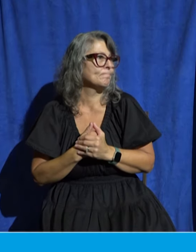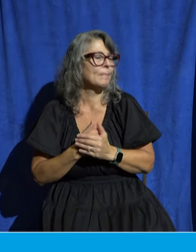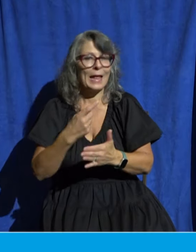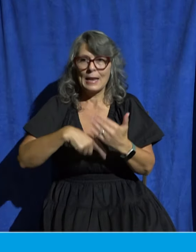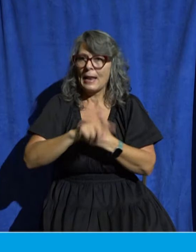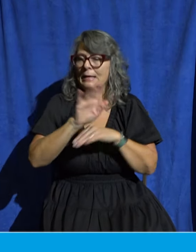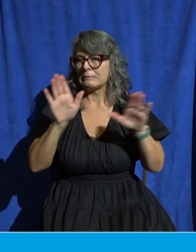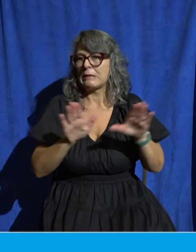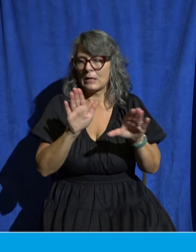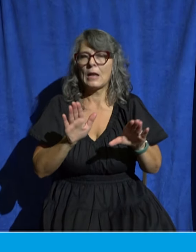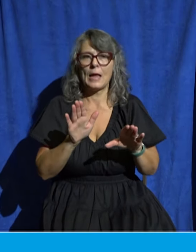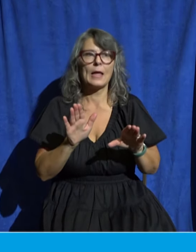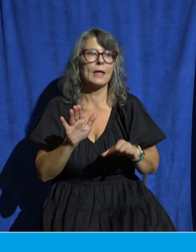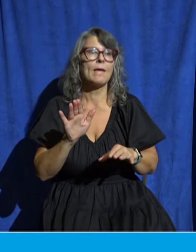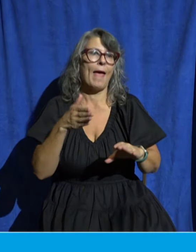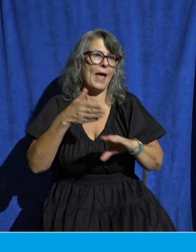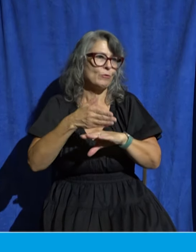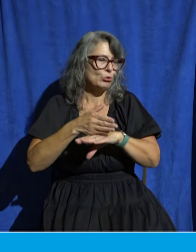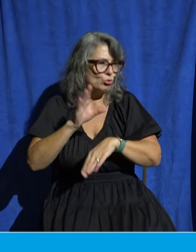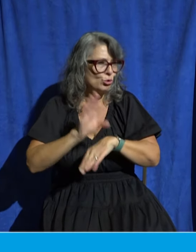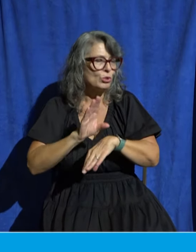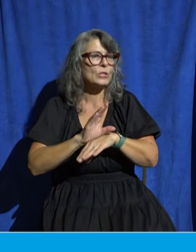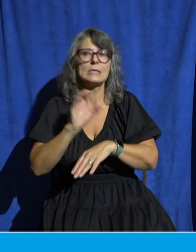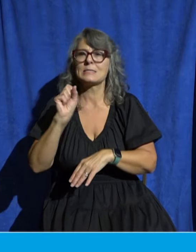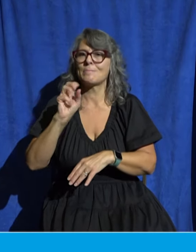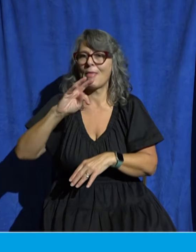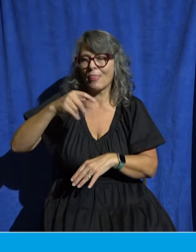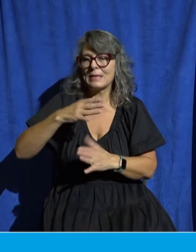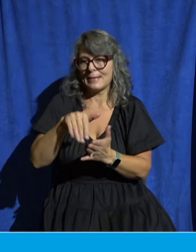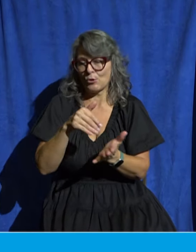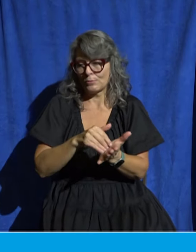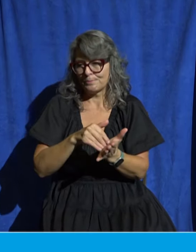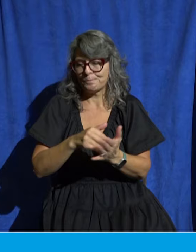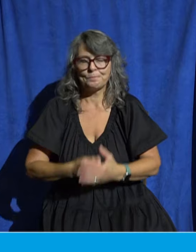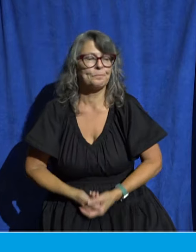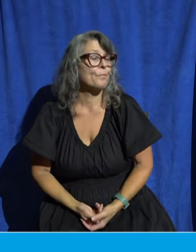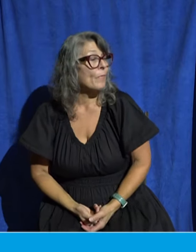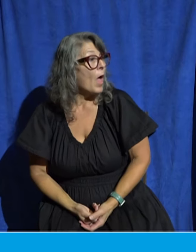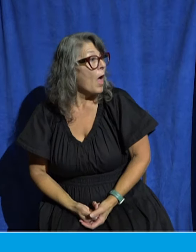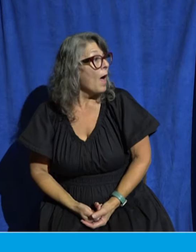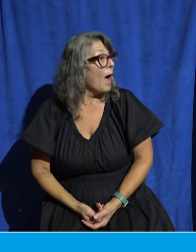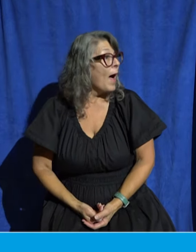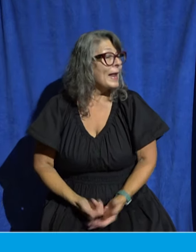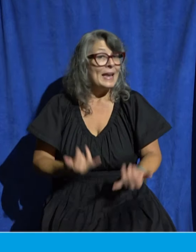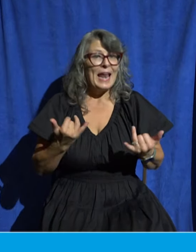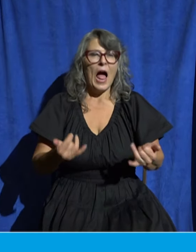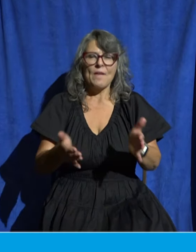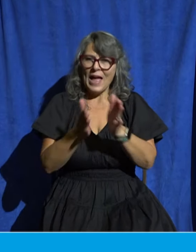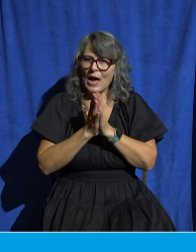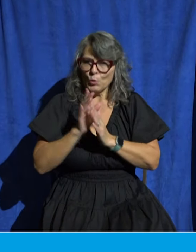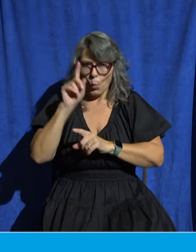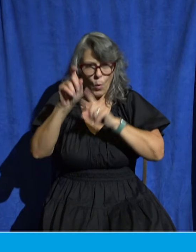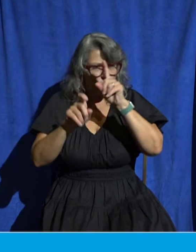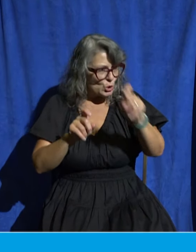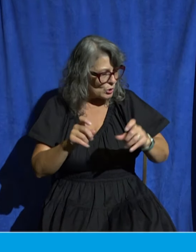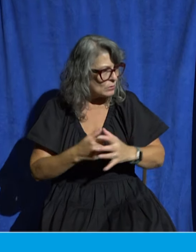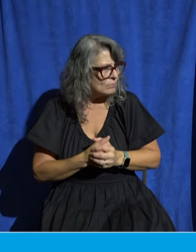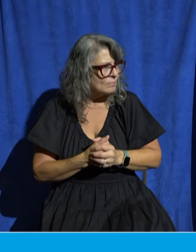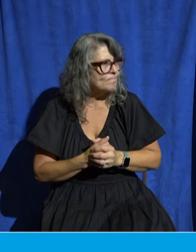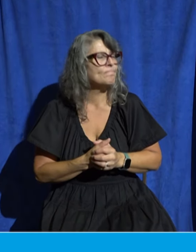Now, before we get to our passage today, I want to ask you a question. Has there ever been a time when you